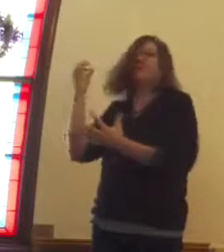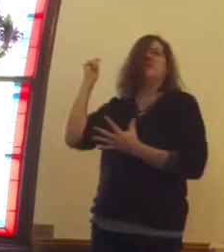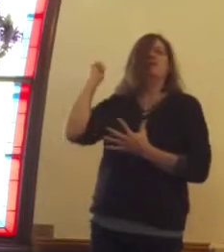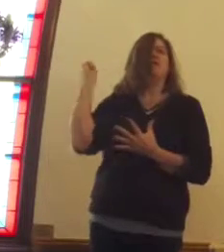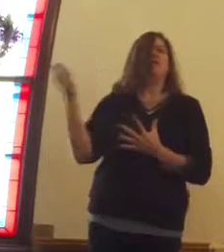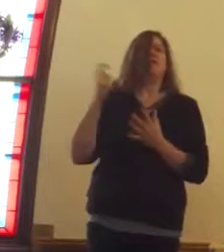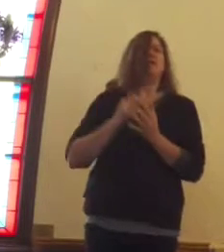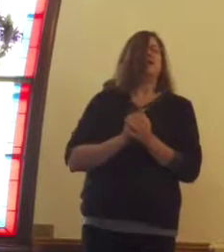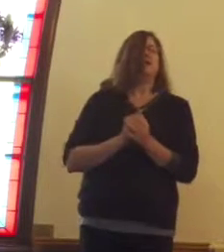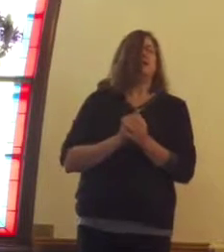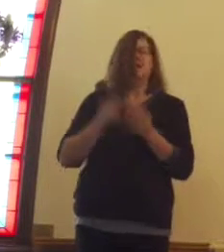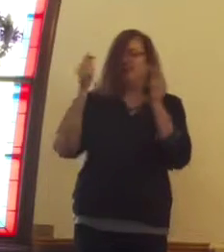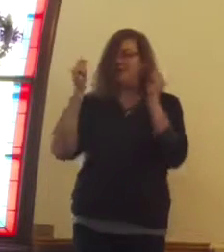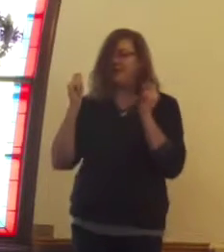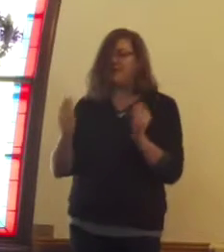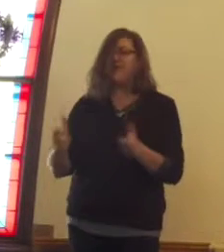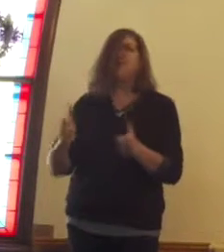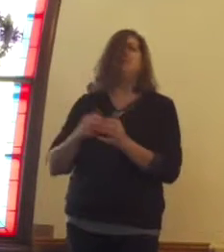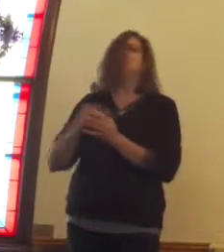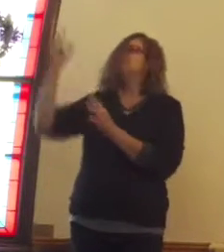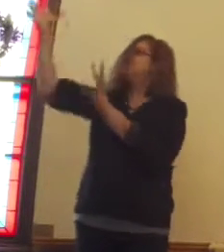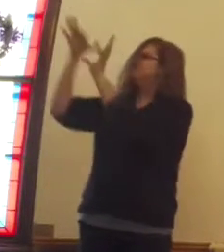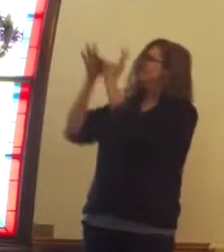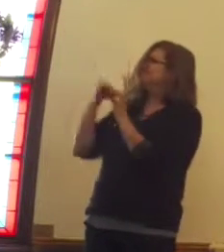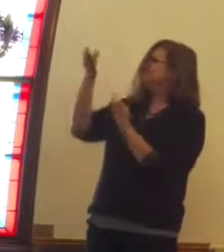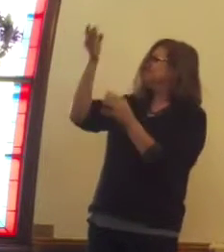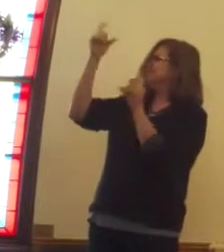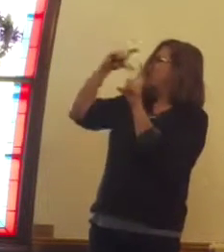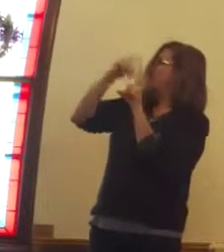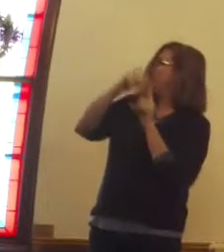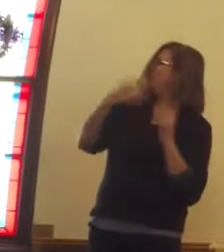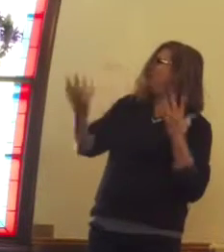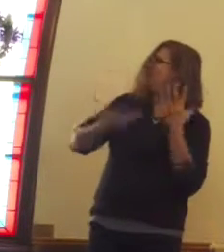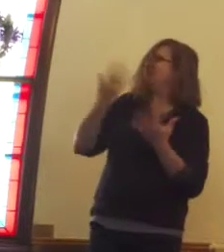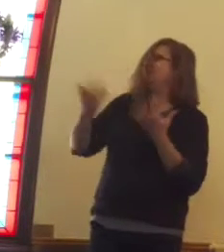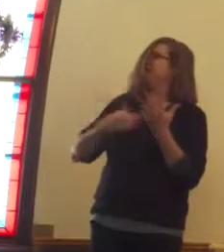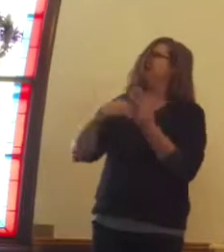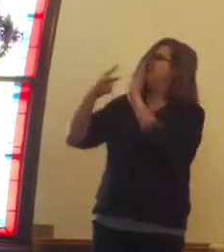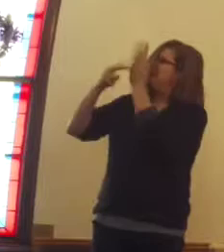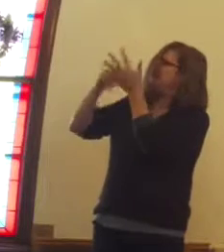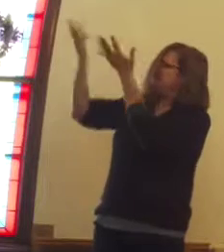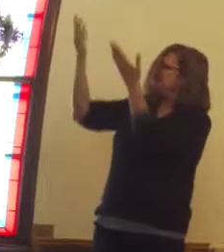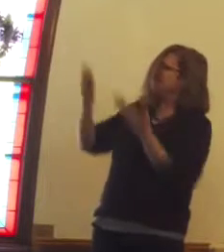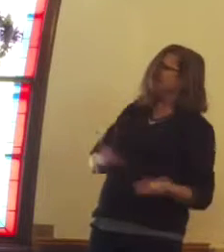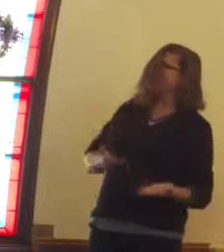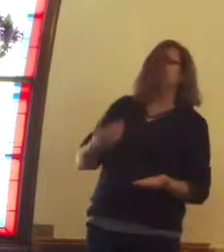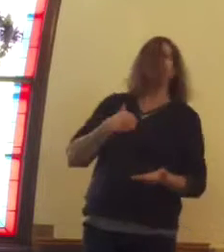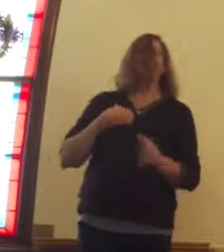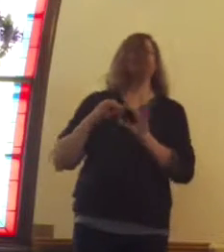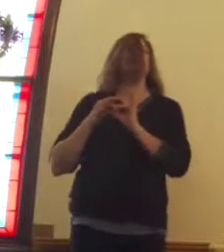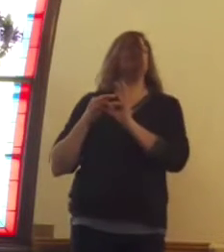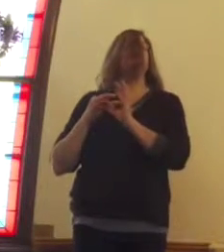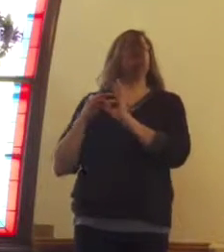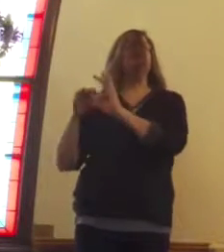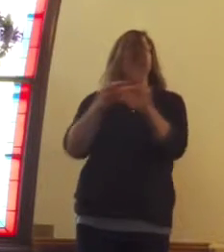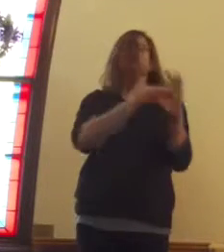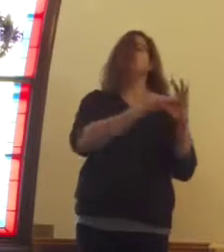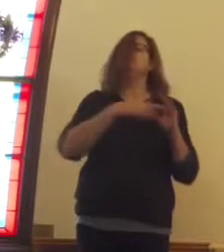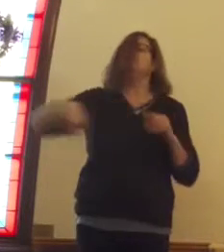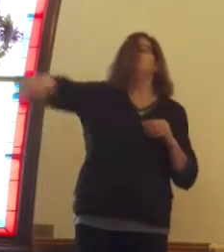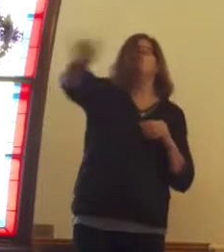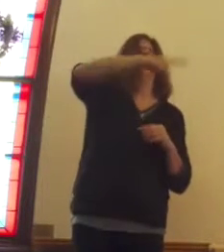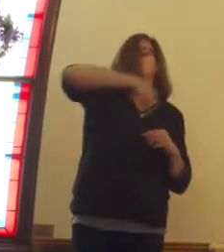while we carefully deal with all the other inconvenient implications in our own lives on a daily basis.